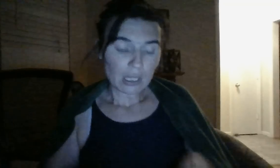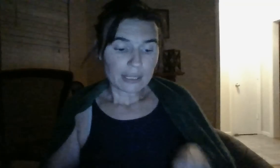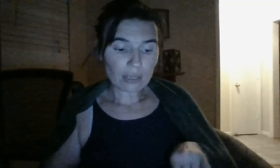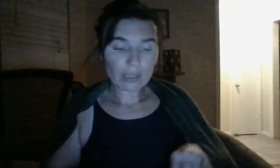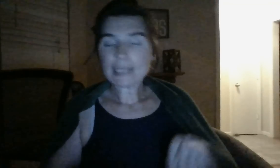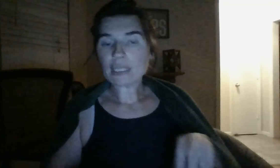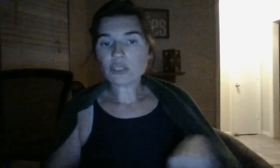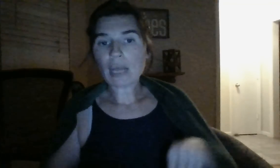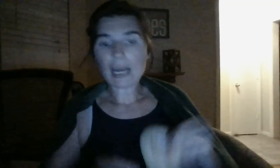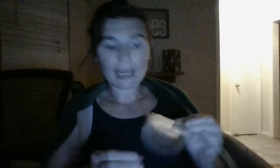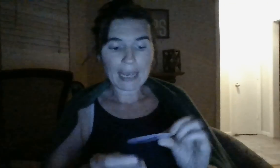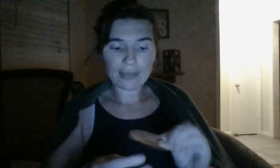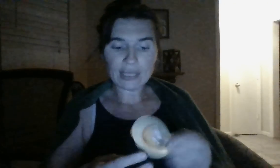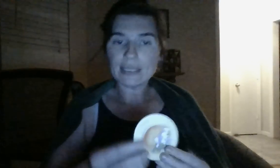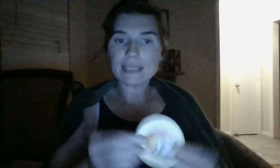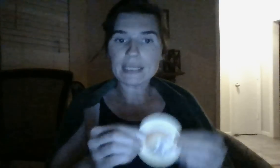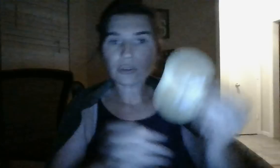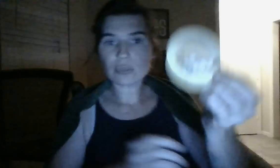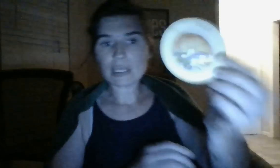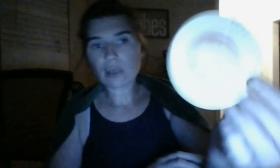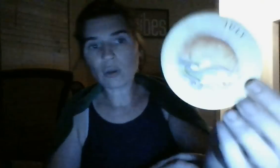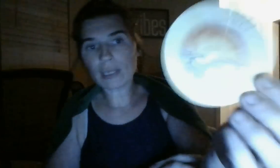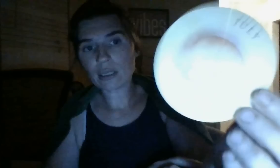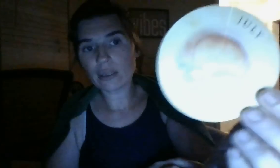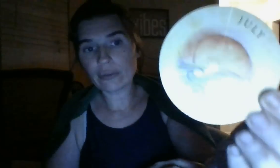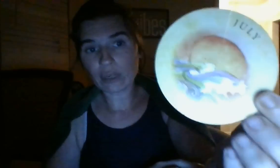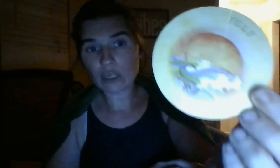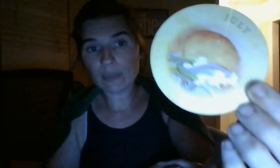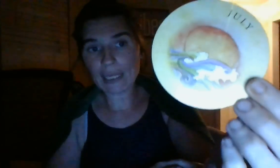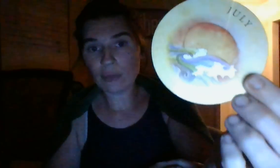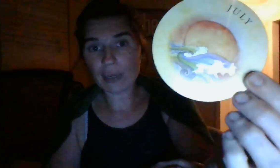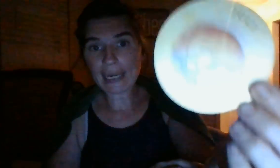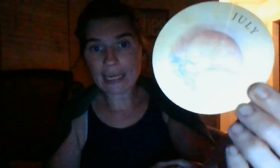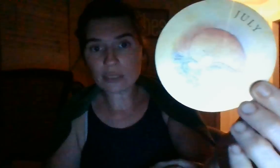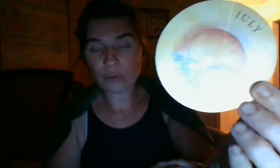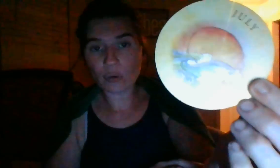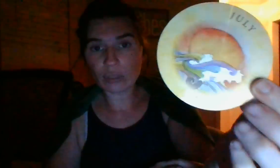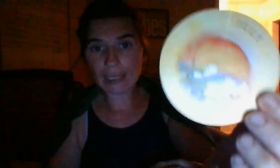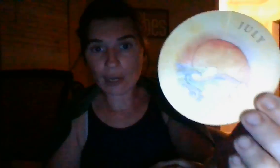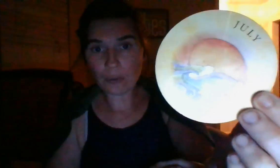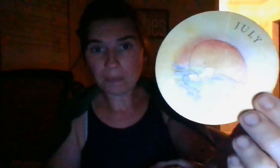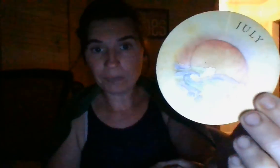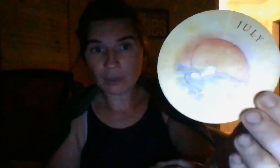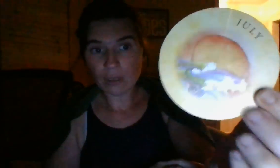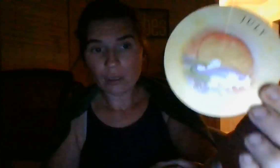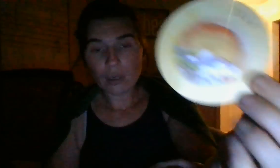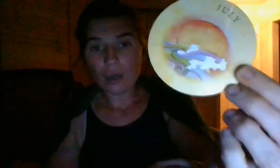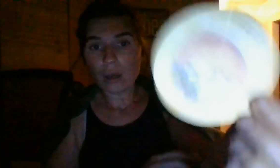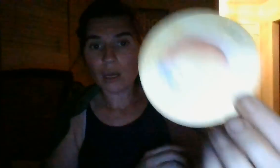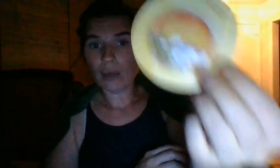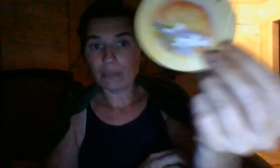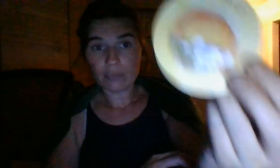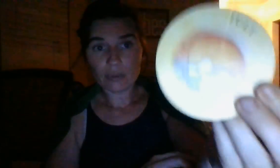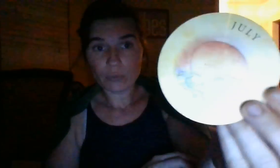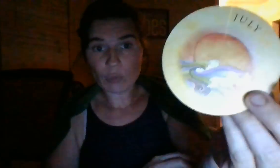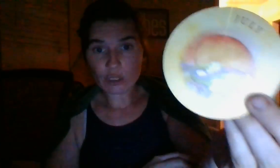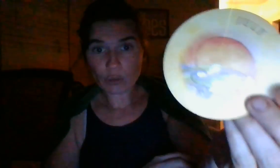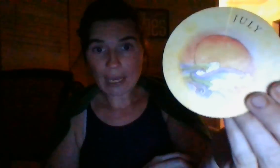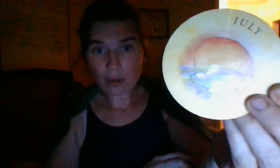So, like I said, July. I think the sister that stole it could have, could be either a Cancer or a Leo with the July